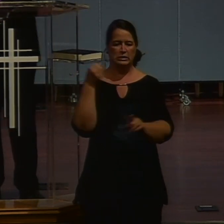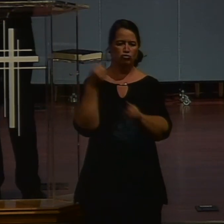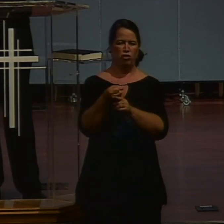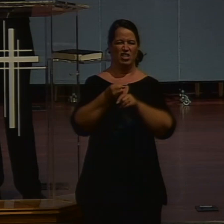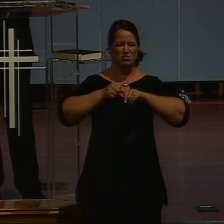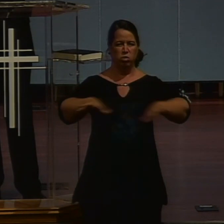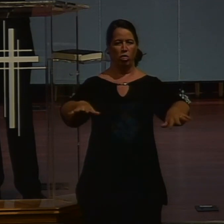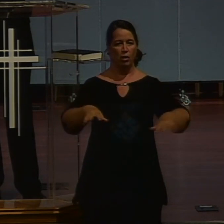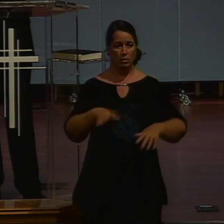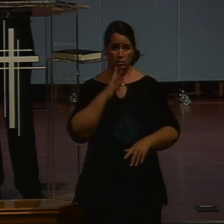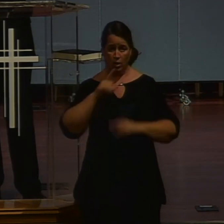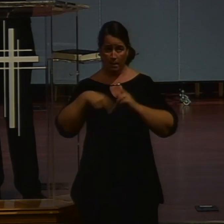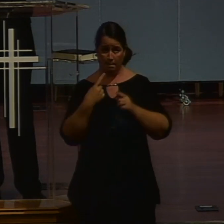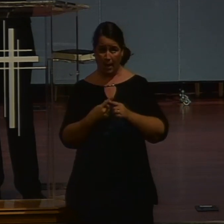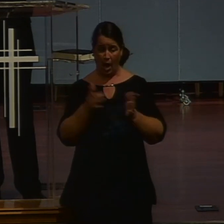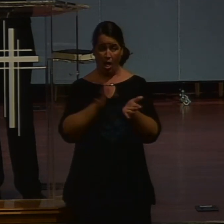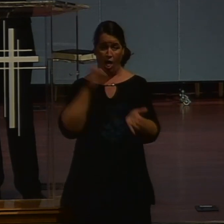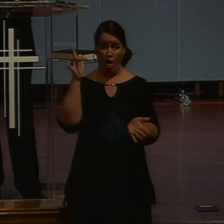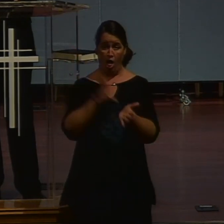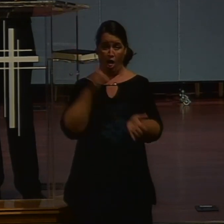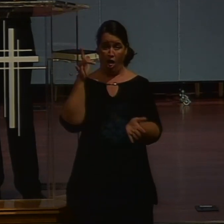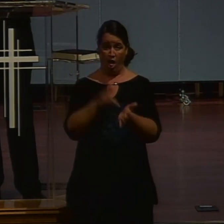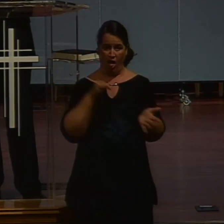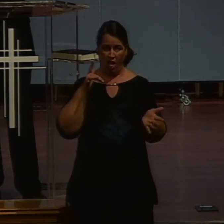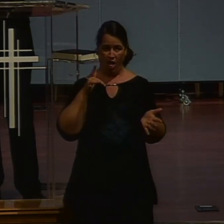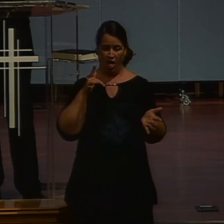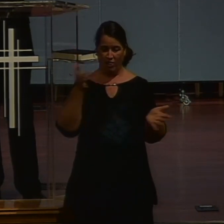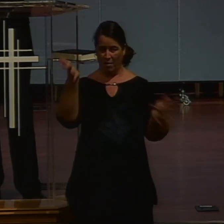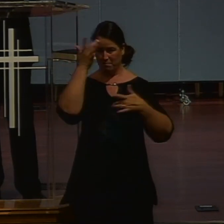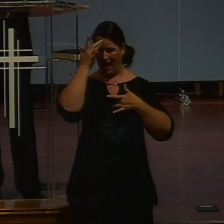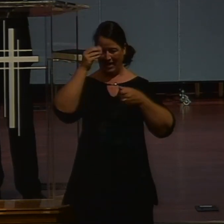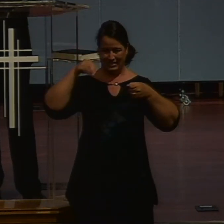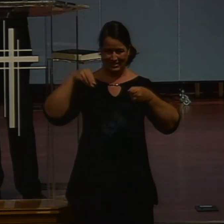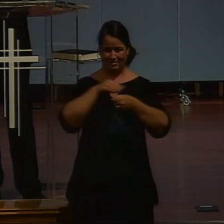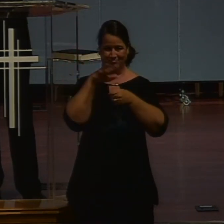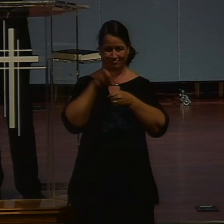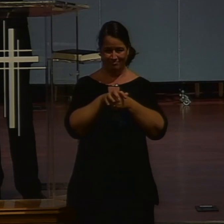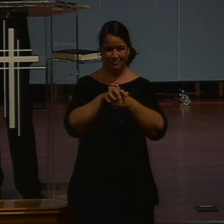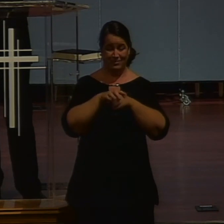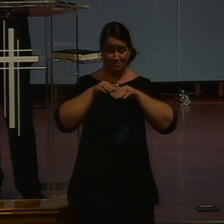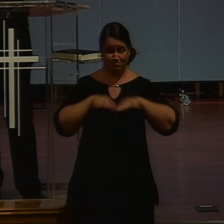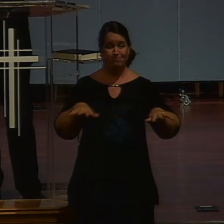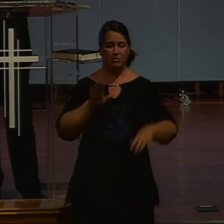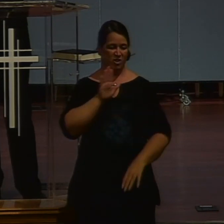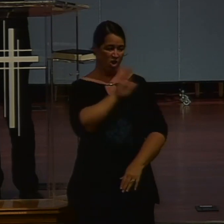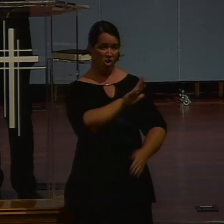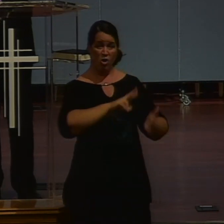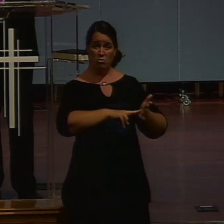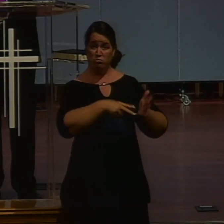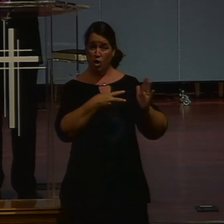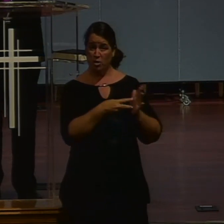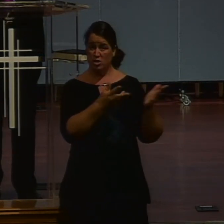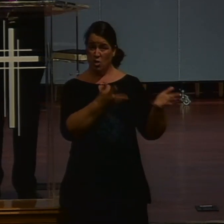let's make no doubt about it. She was talking about exploiting the pandemic for her purposes, one of which, in her words, was to